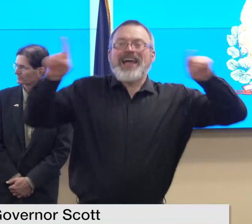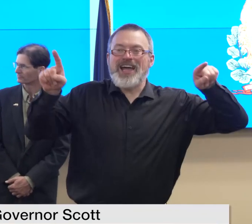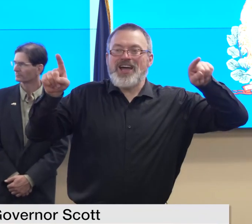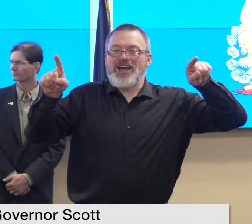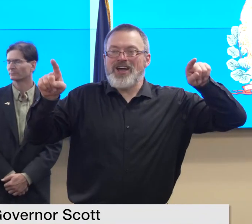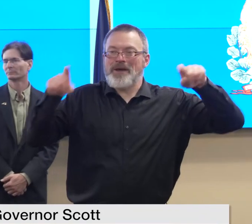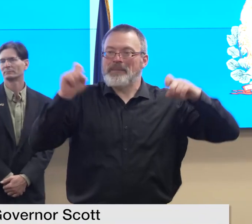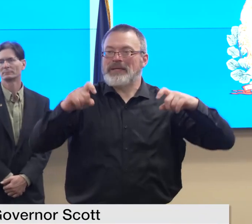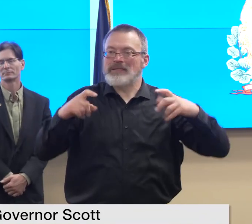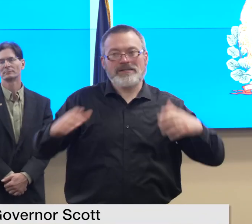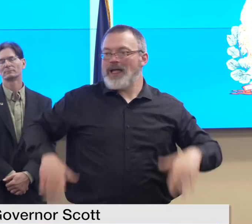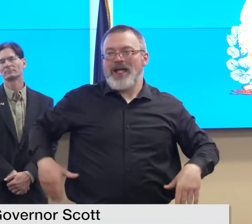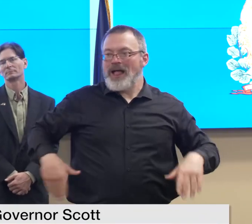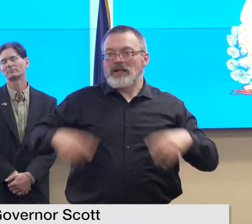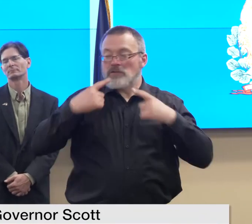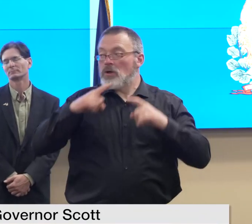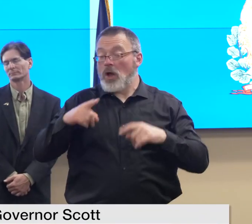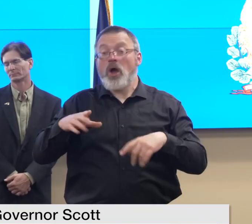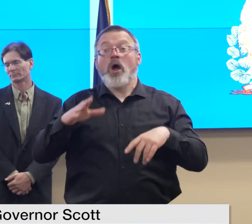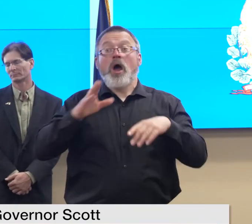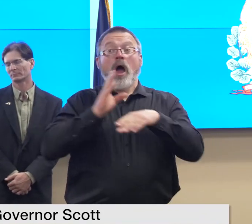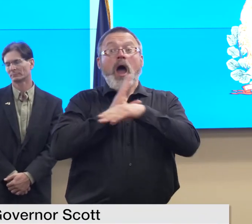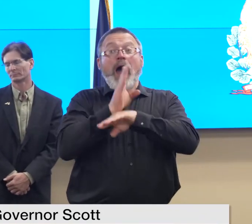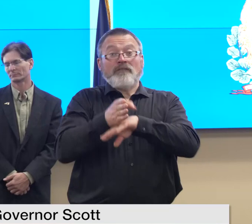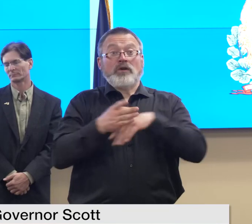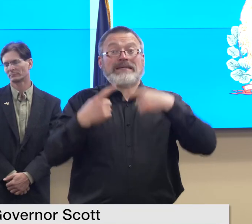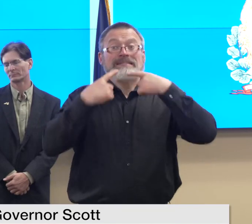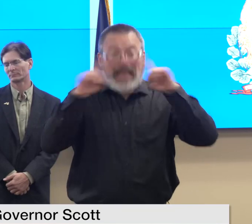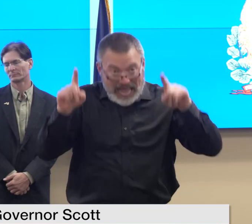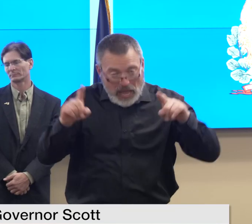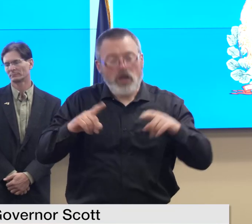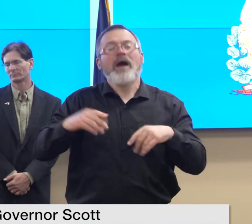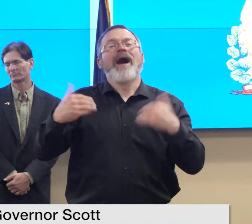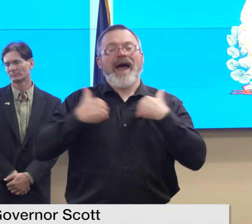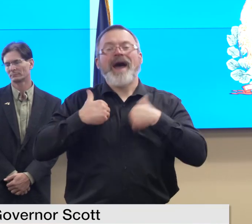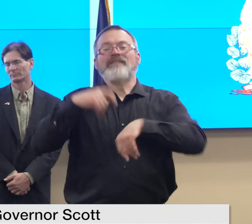will be deadlines they're just not set yet would that be a deadline